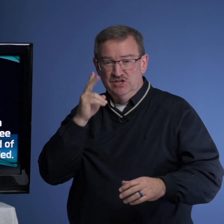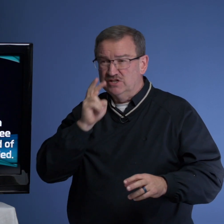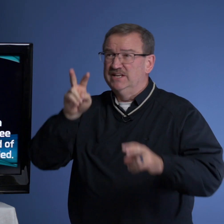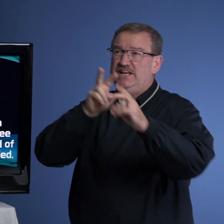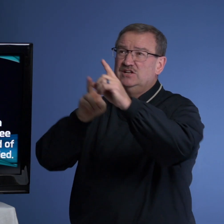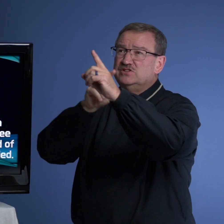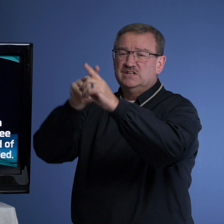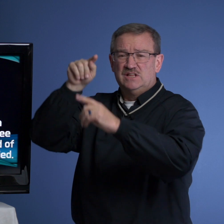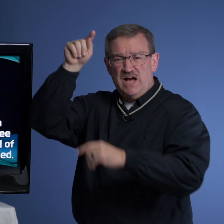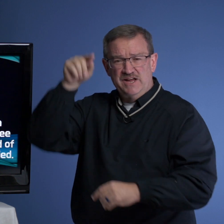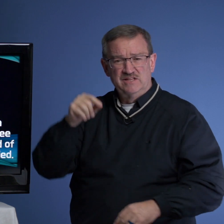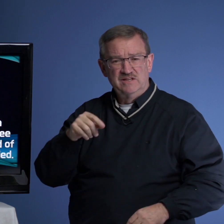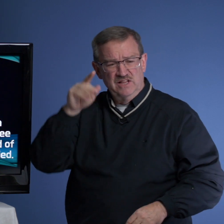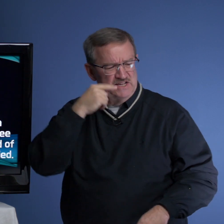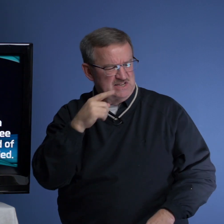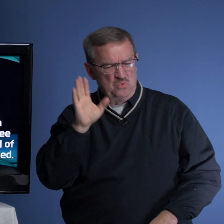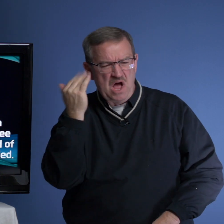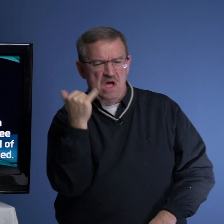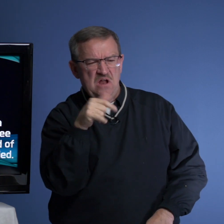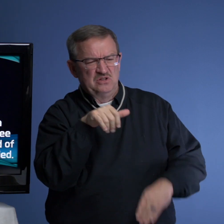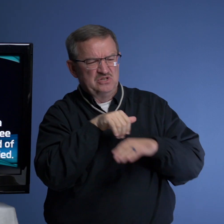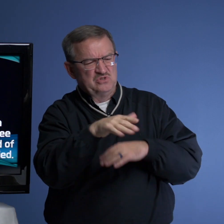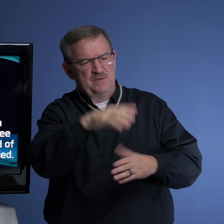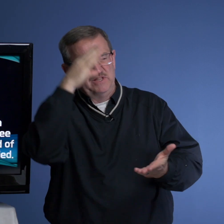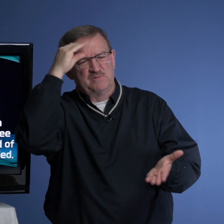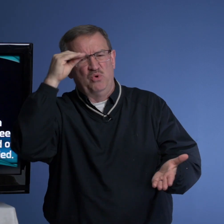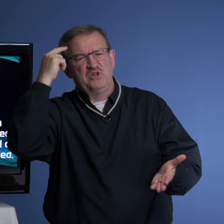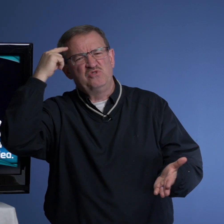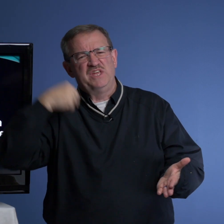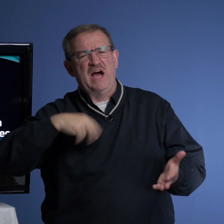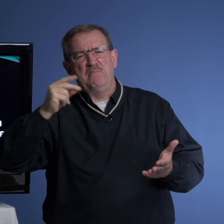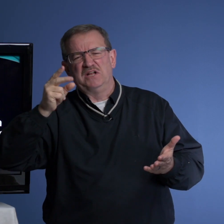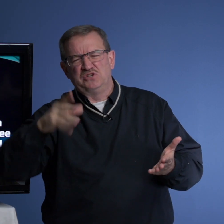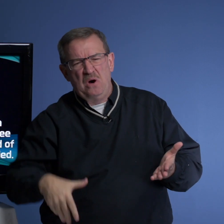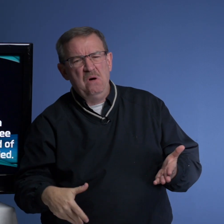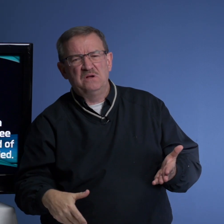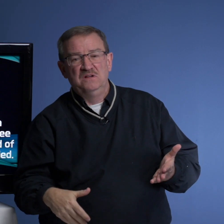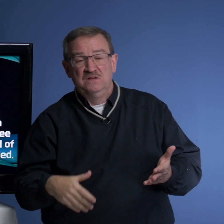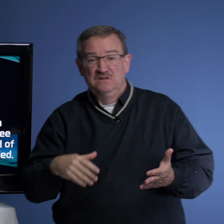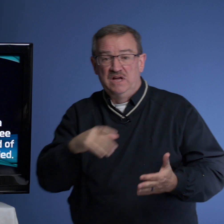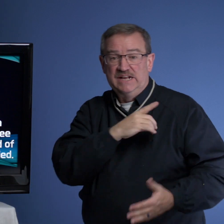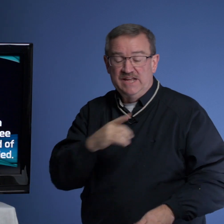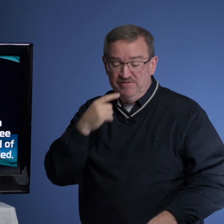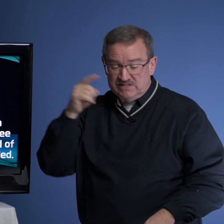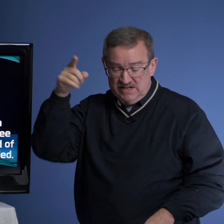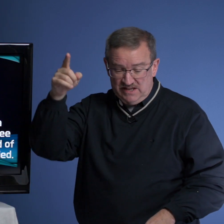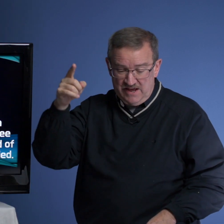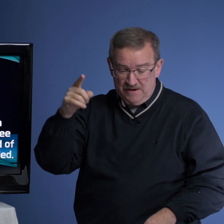looked at Goliath. Goliath said, why? Did you send me this boy? Do you think I'm a dog? And David said to him,